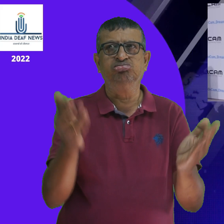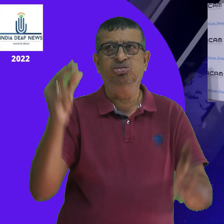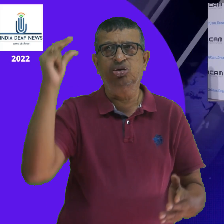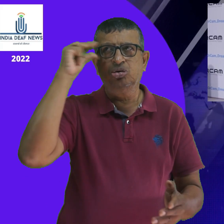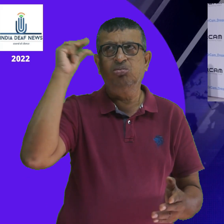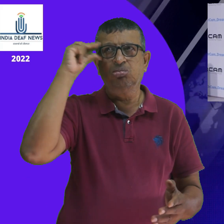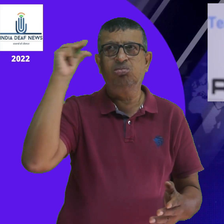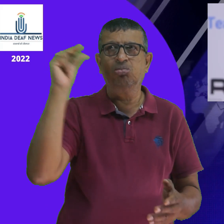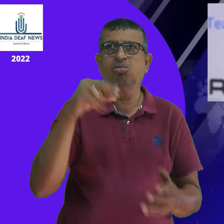Orcam Maiai.